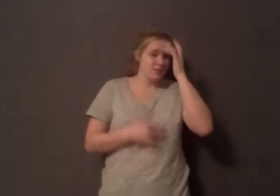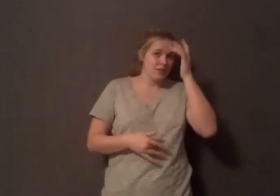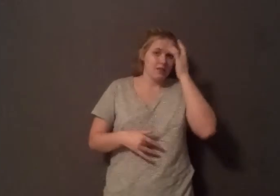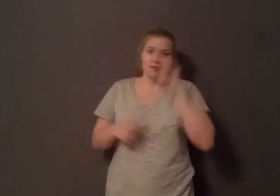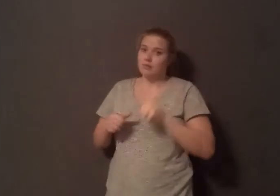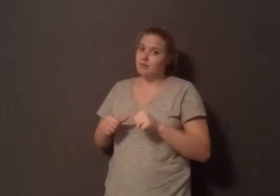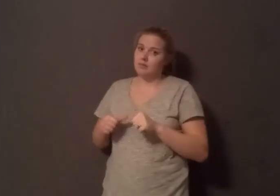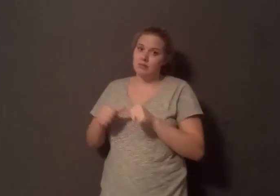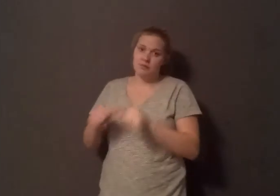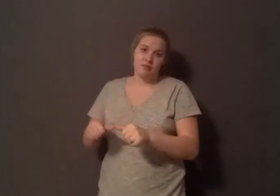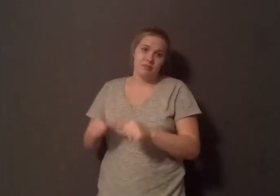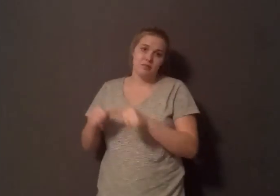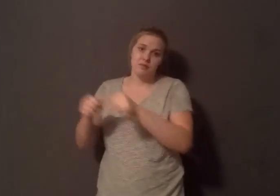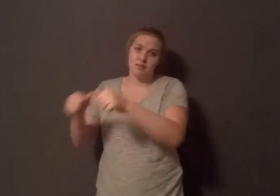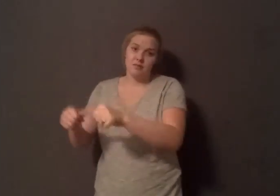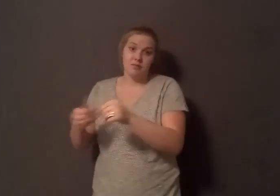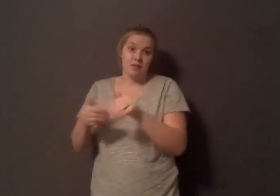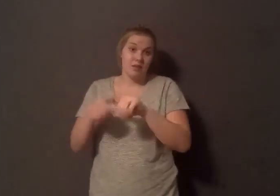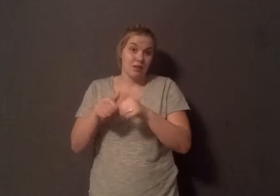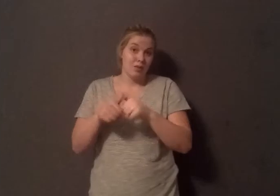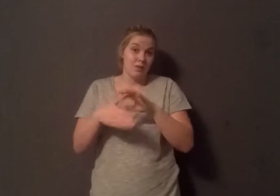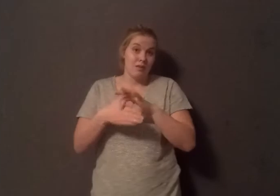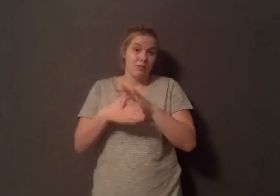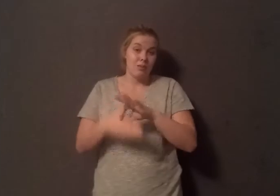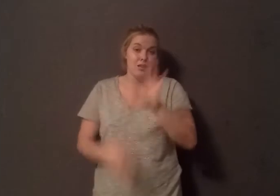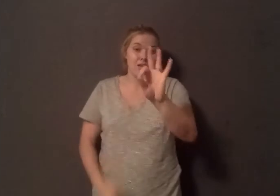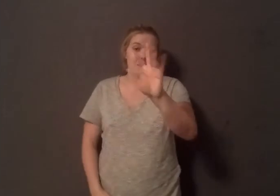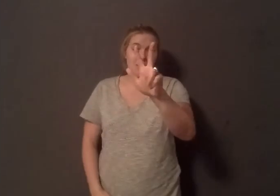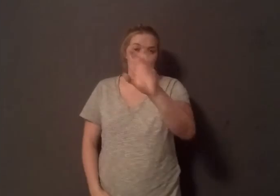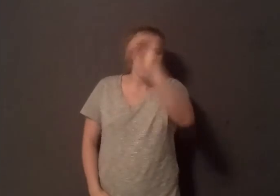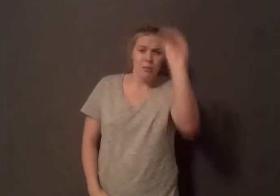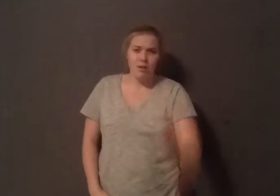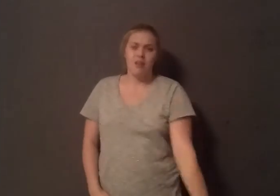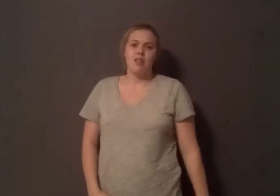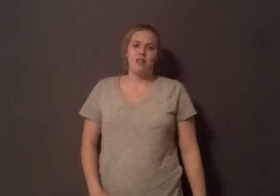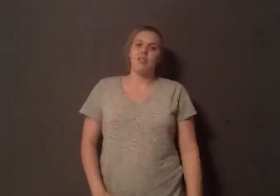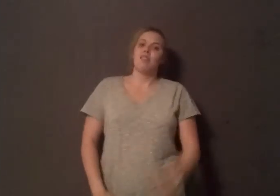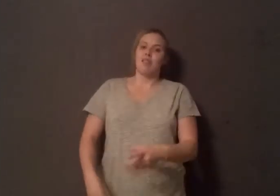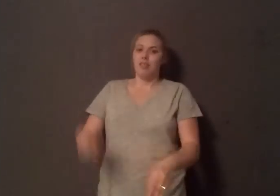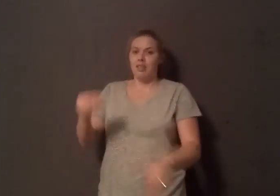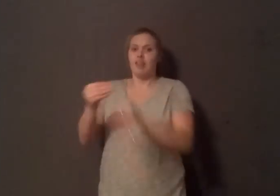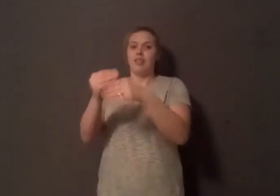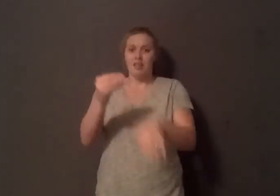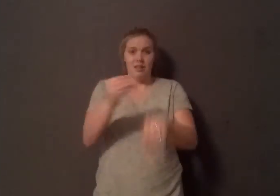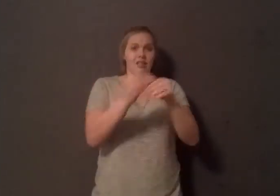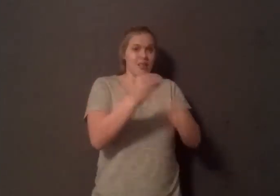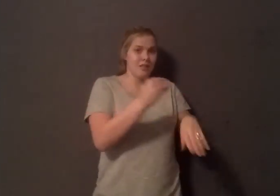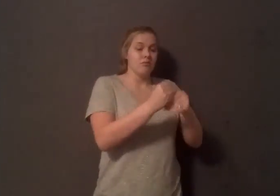exposure, 93% of it, comes from eating meat and dairy products because it climbs up in the food chain so effectively. So you can get exposed to living near